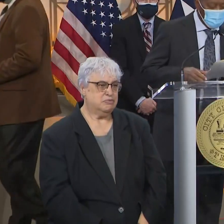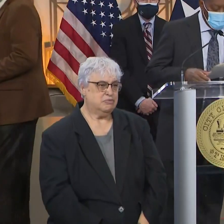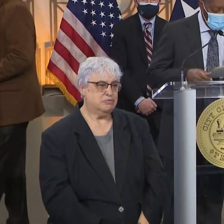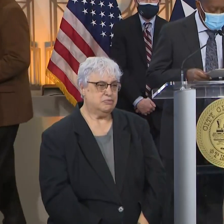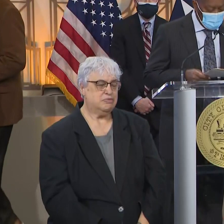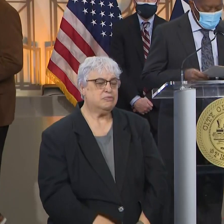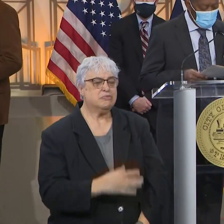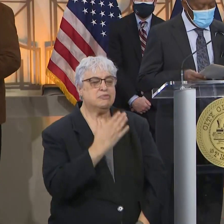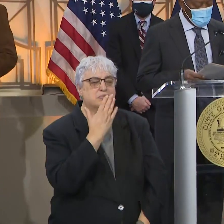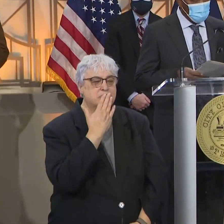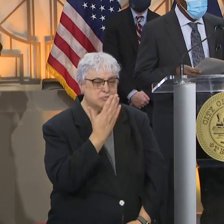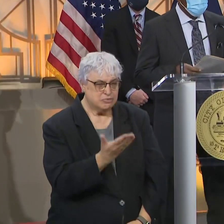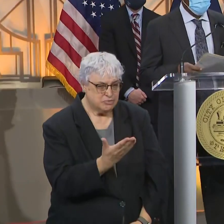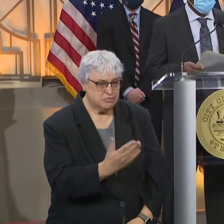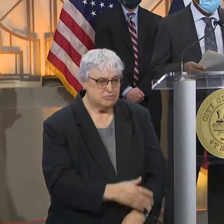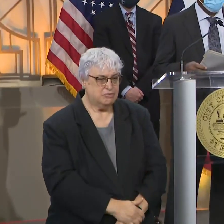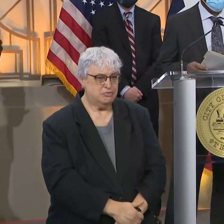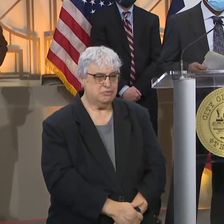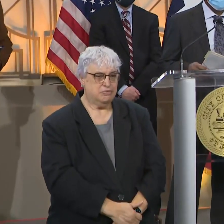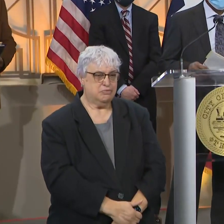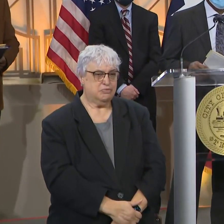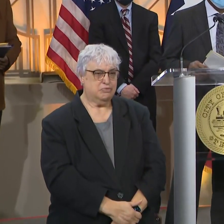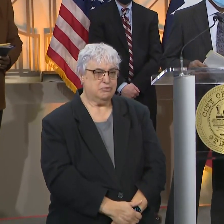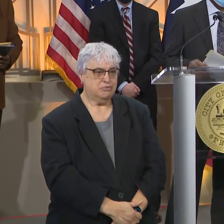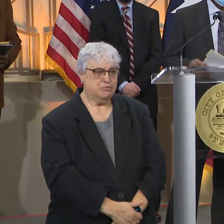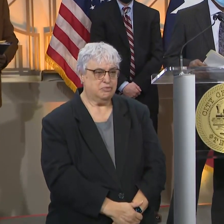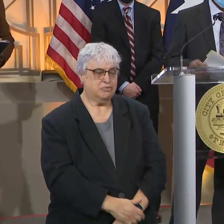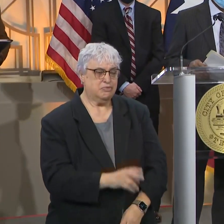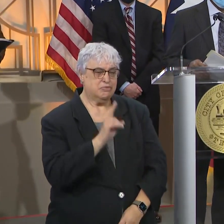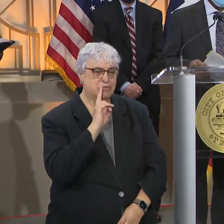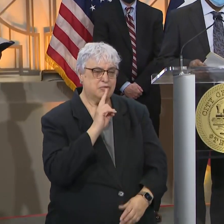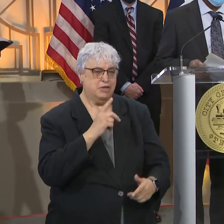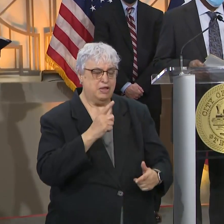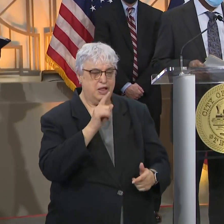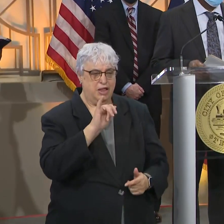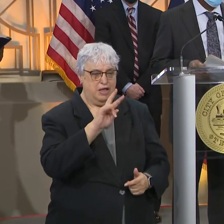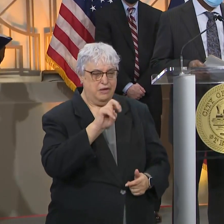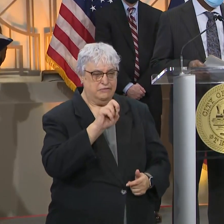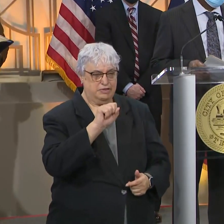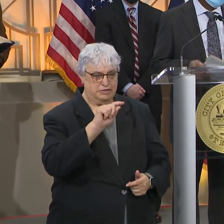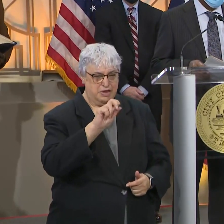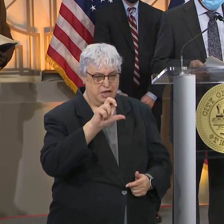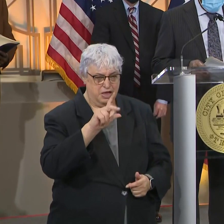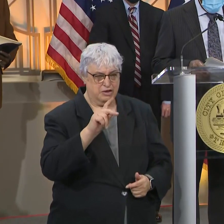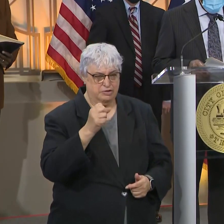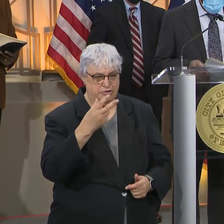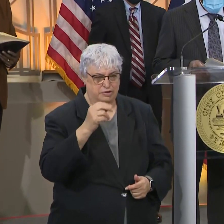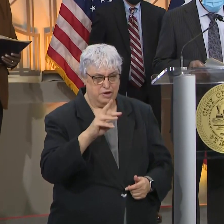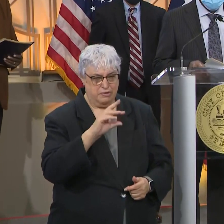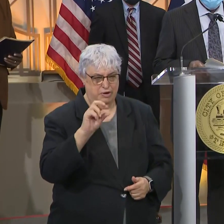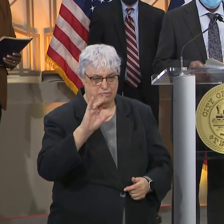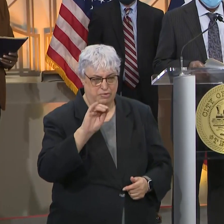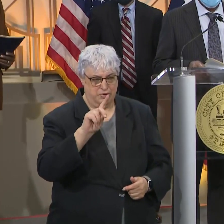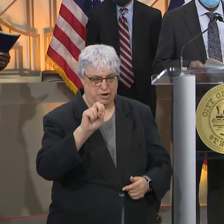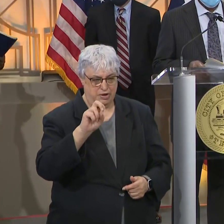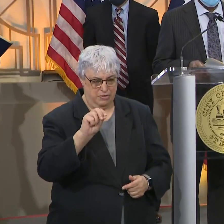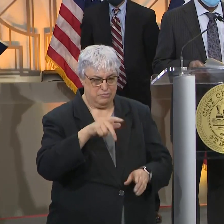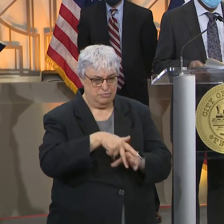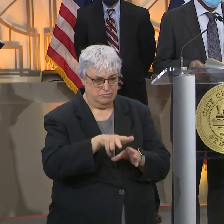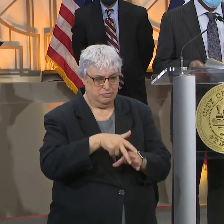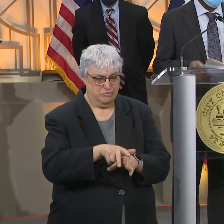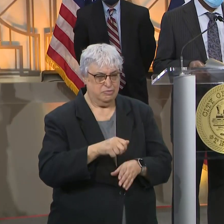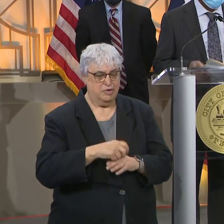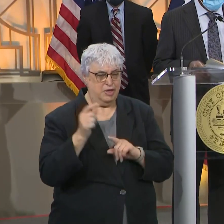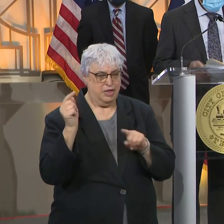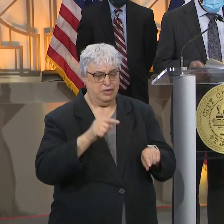Thanks. again, I also want to acknowledge the Houston Outstock Show and Rodeo volunteers who also stepped in by